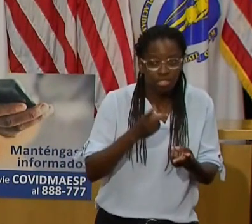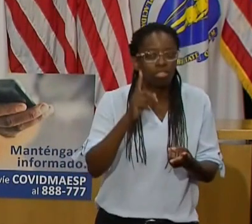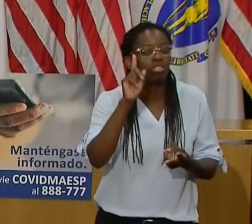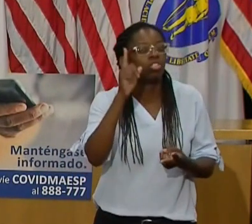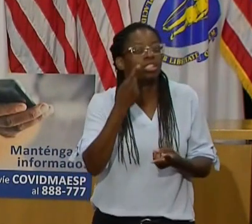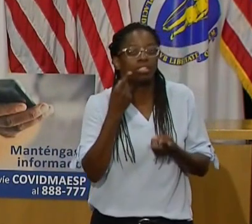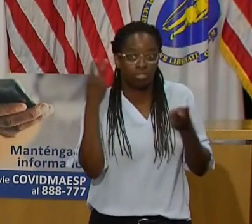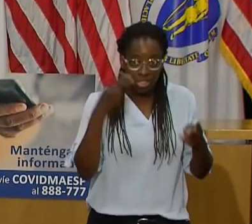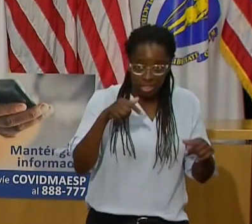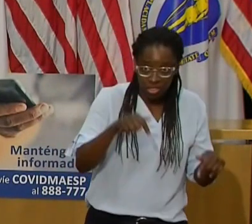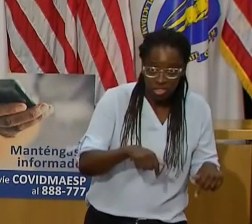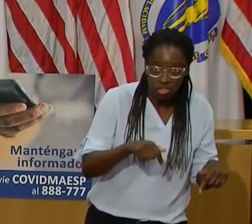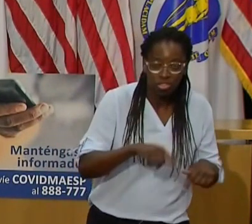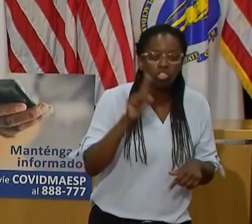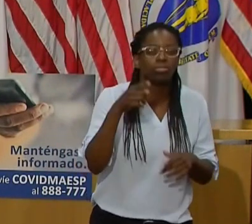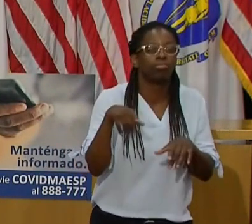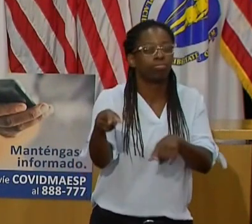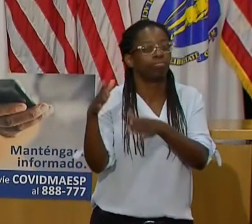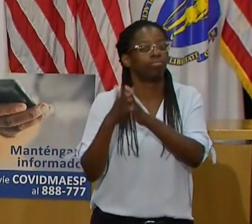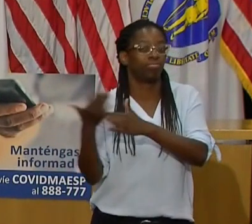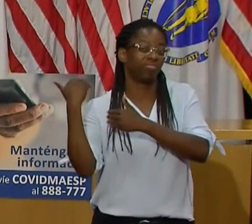here to be vigilant and responsible every day. a great day. I'm I'm